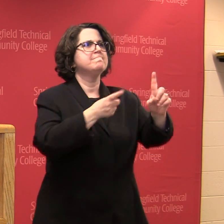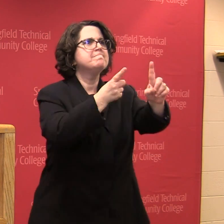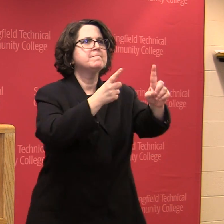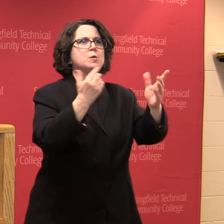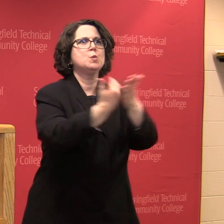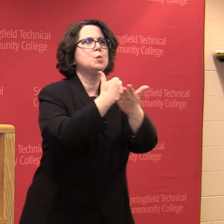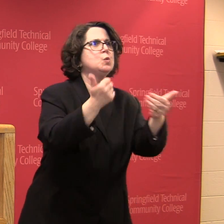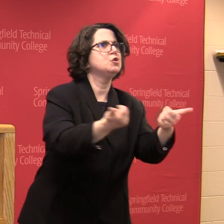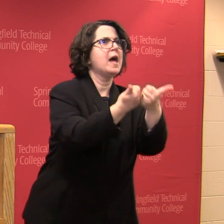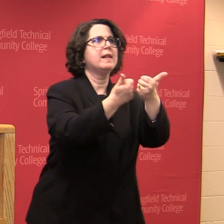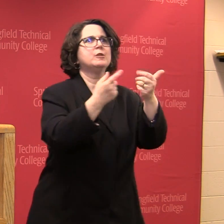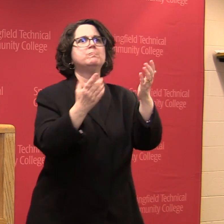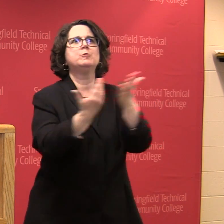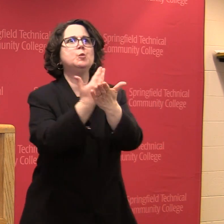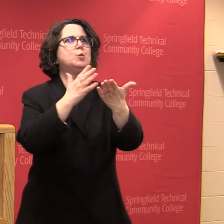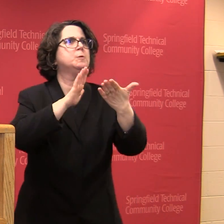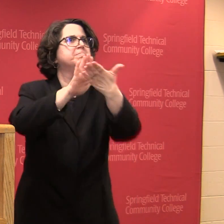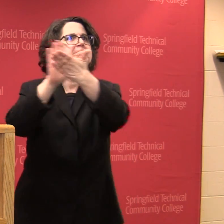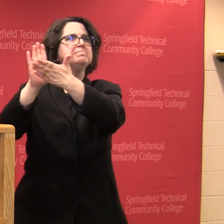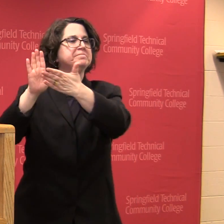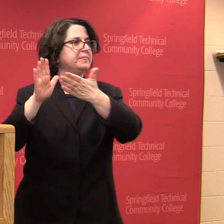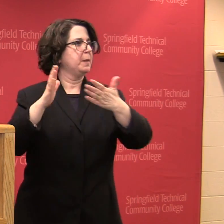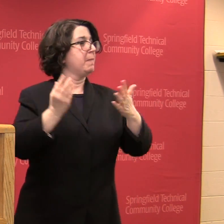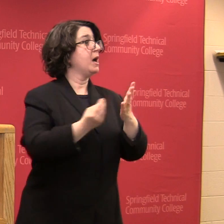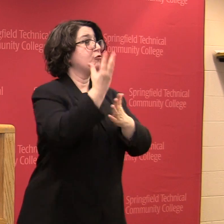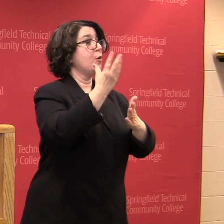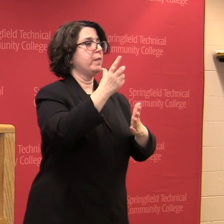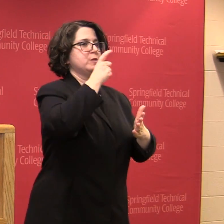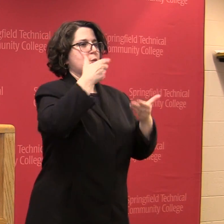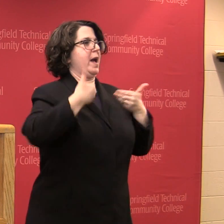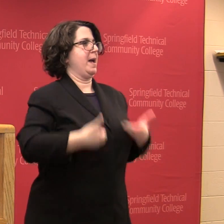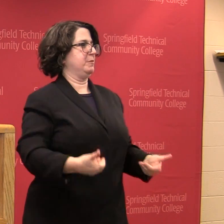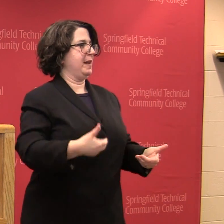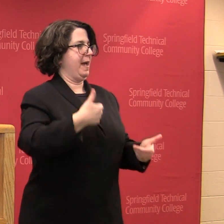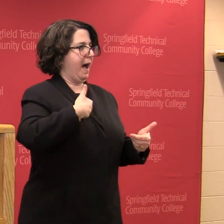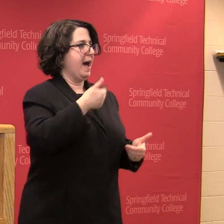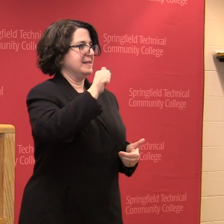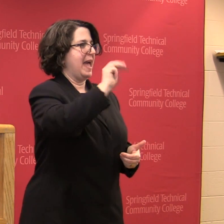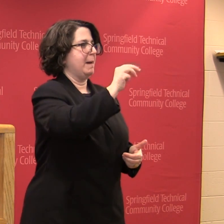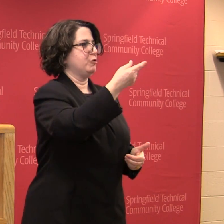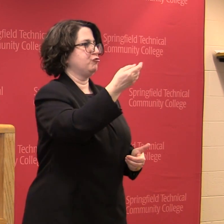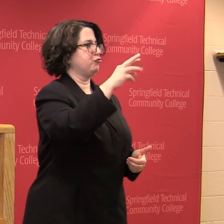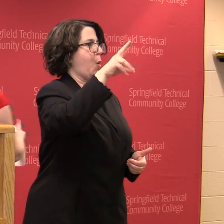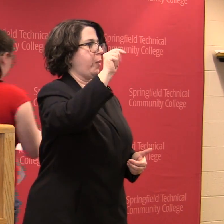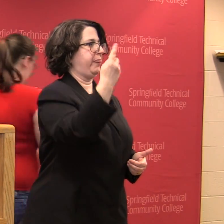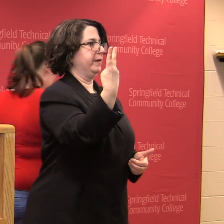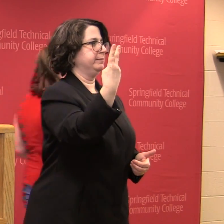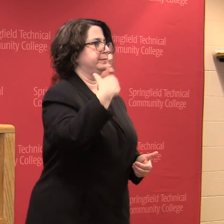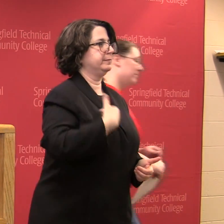things. My growth, my growth is who I am today. Thank you. Thank